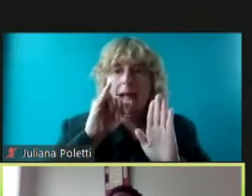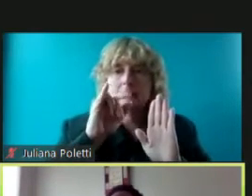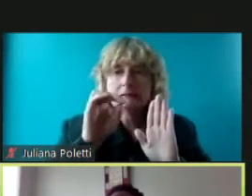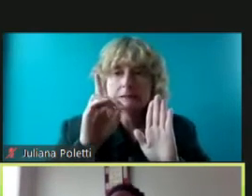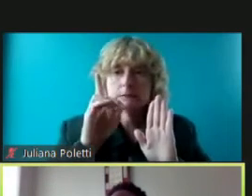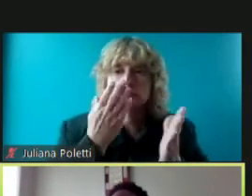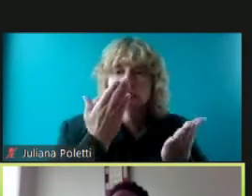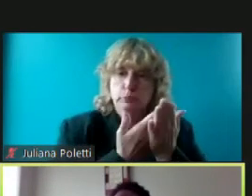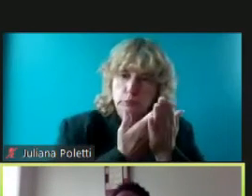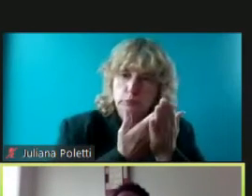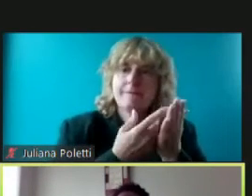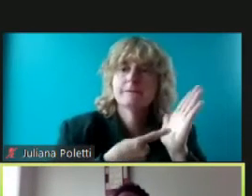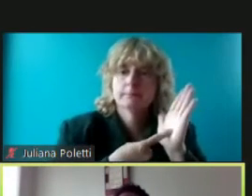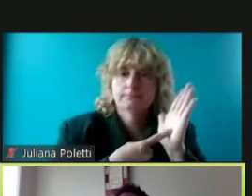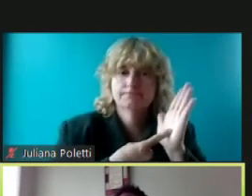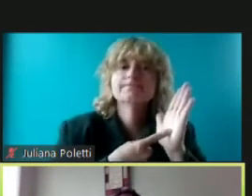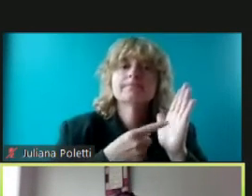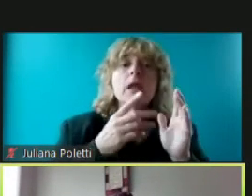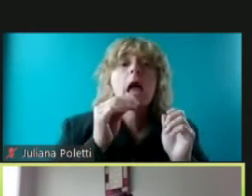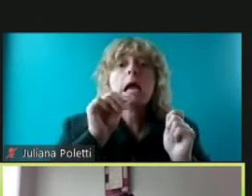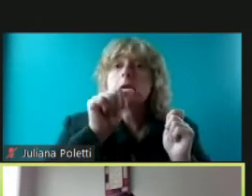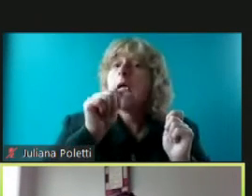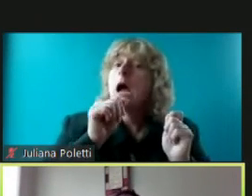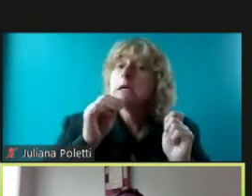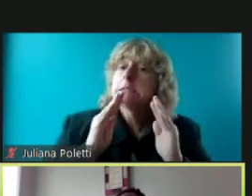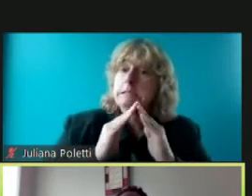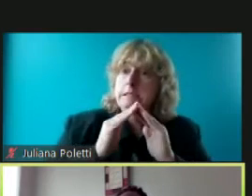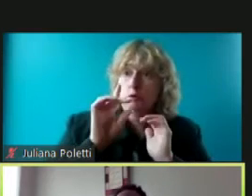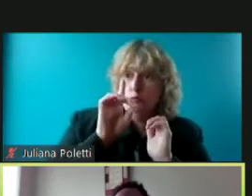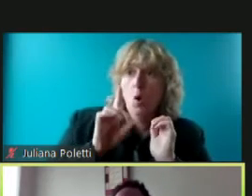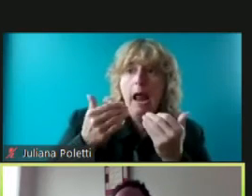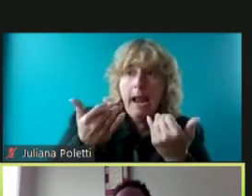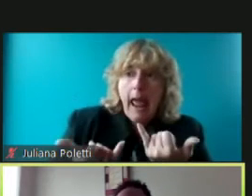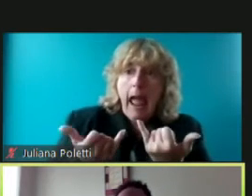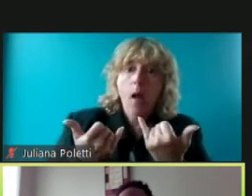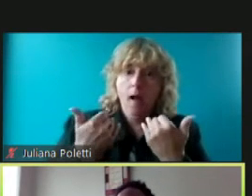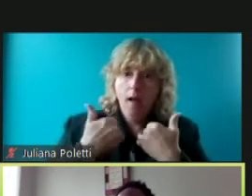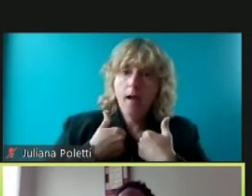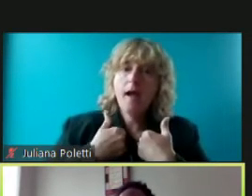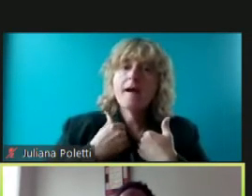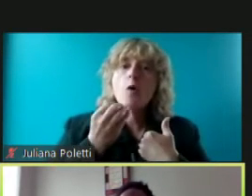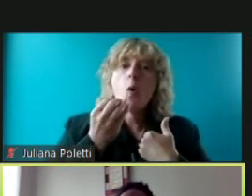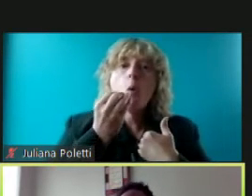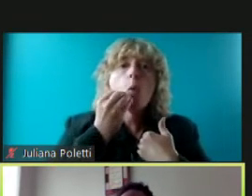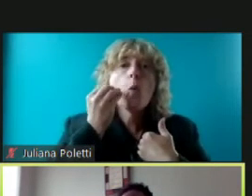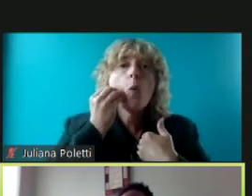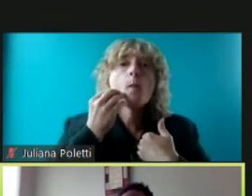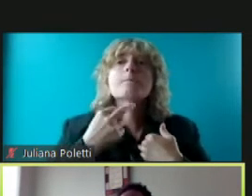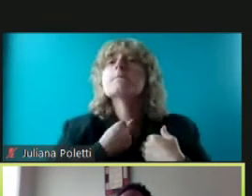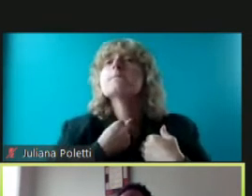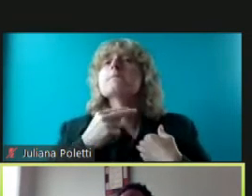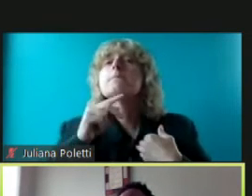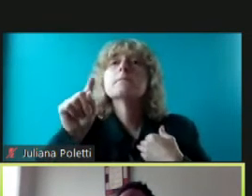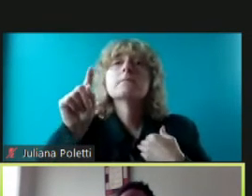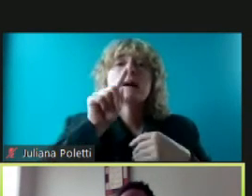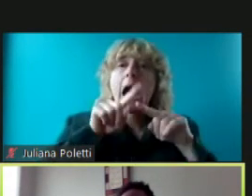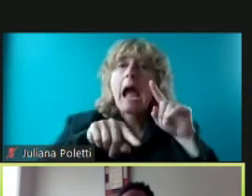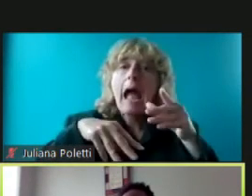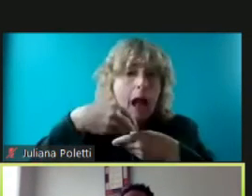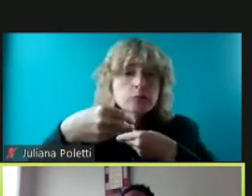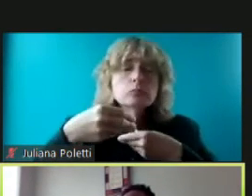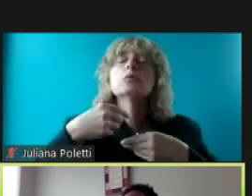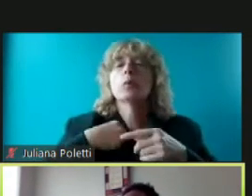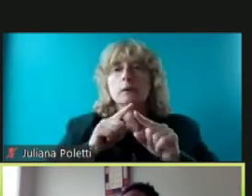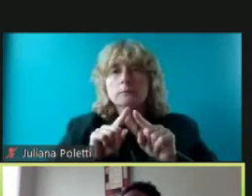does have the homebound program we're so excited because now we can definitely take care of our residents that are at